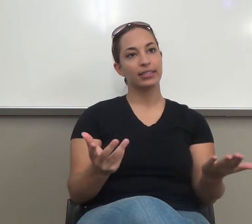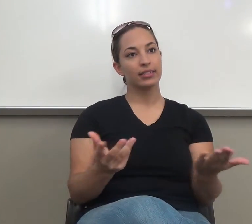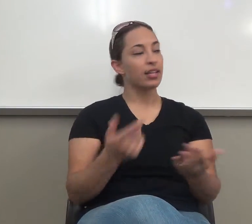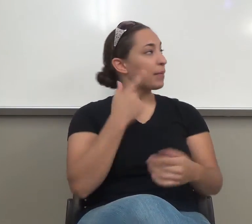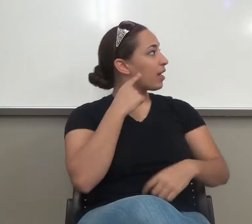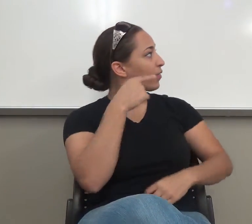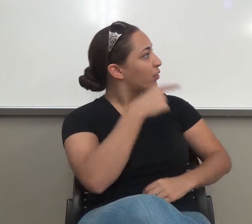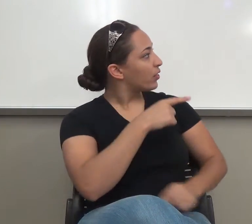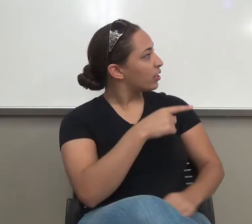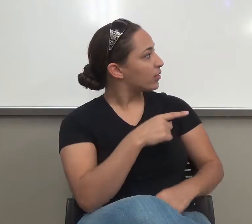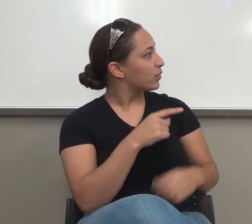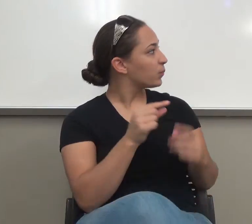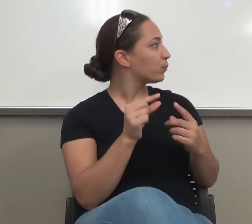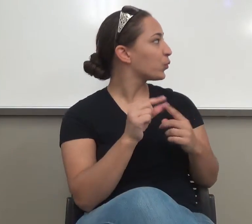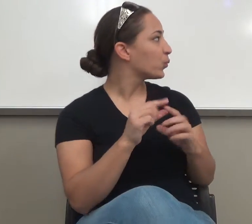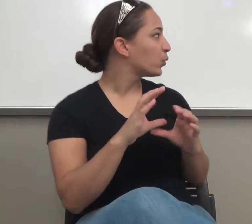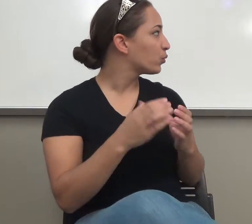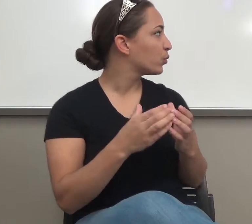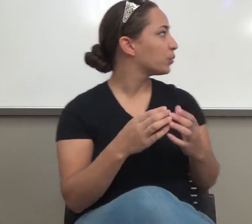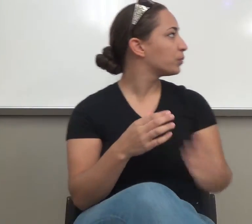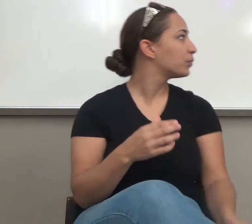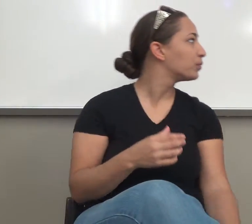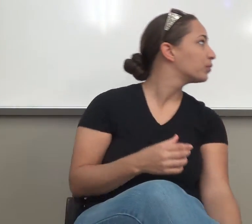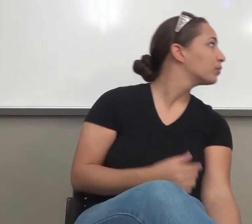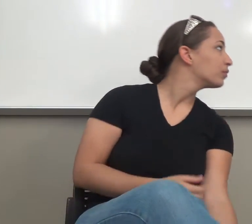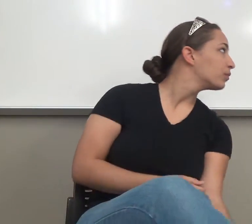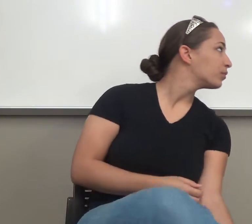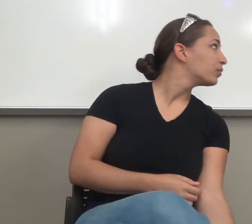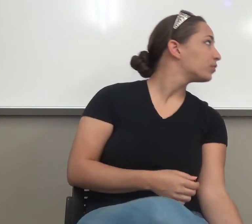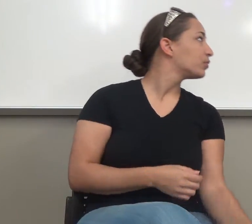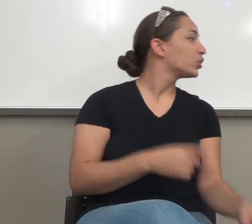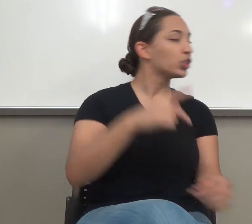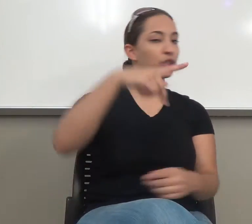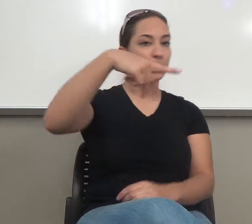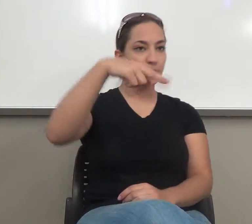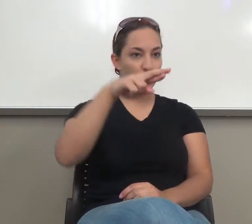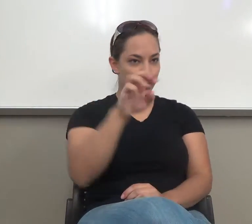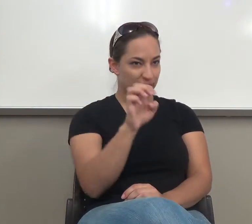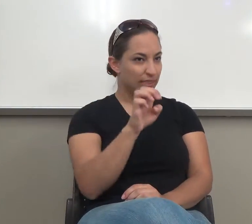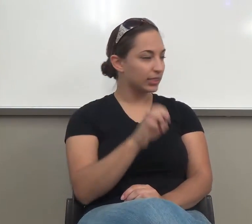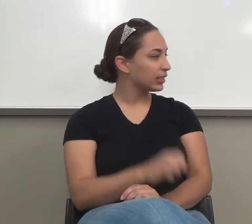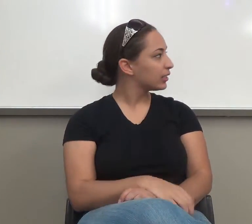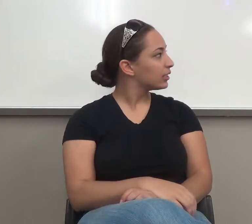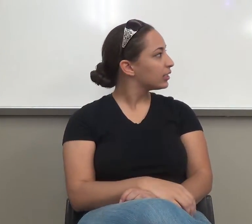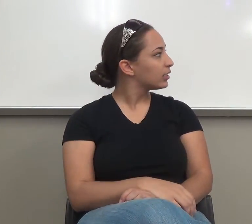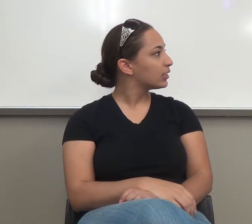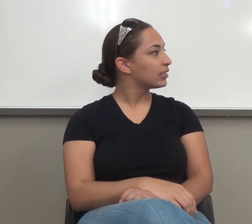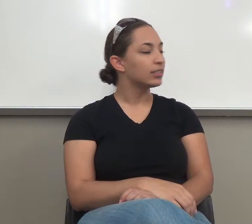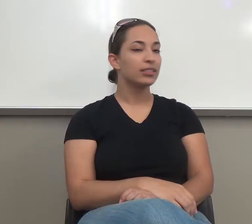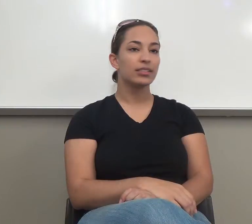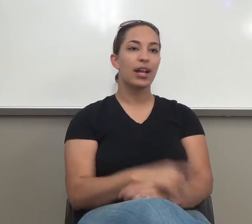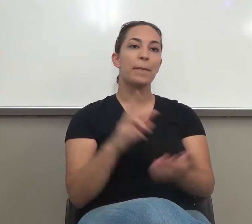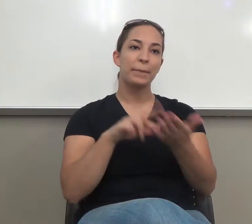what you do before you write.